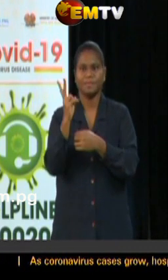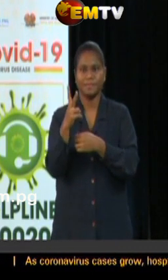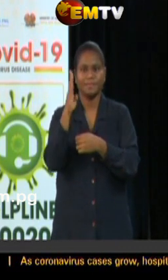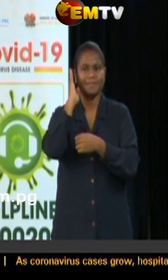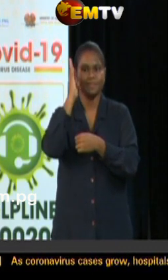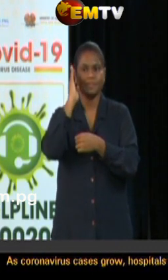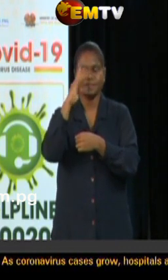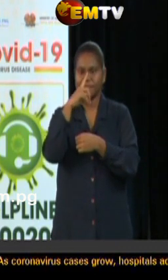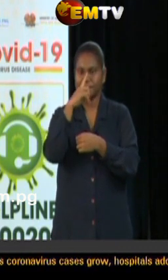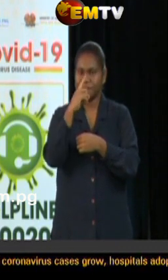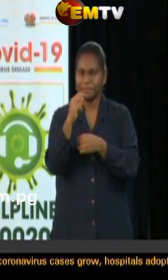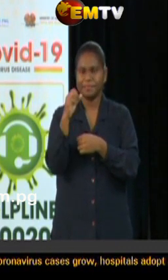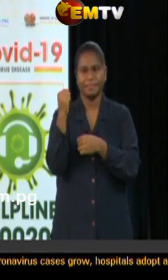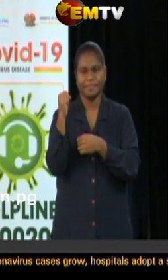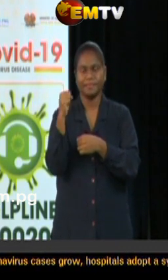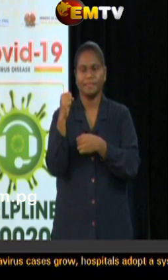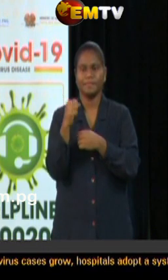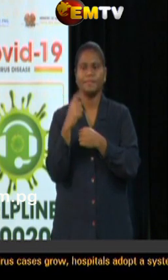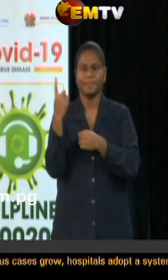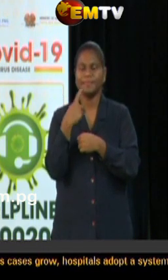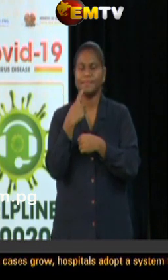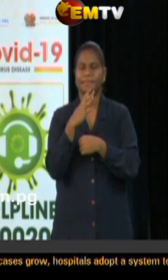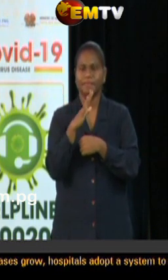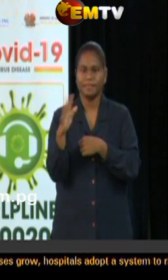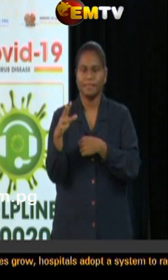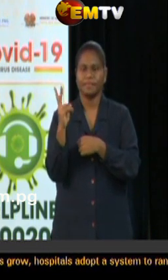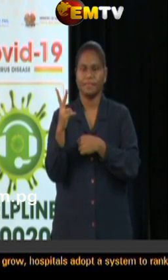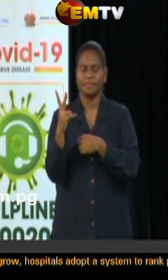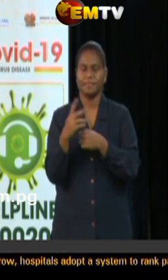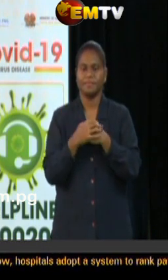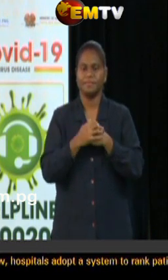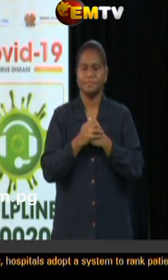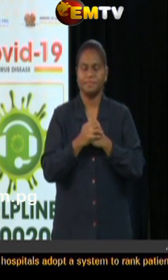in respect to what is happening globally in the region and in our country.